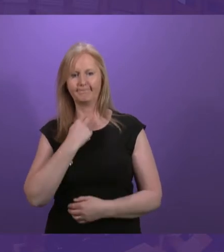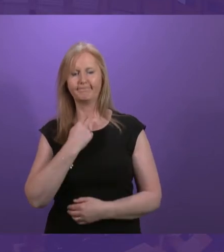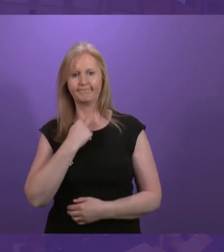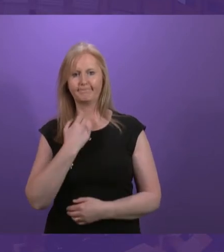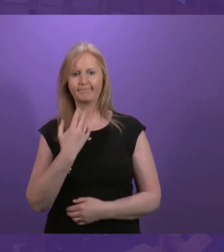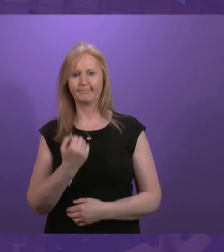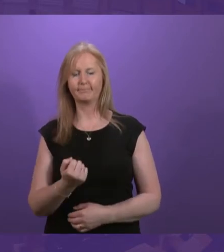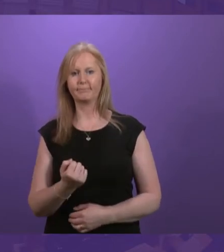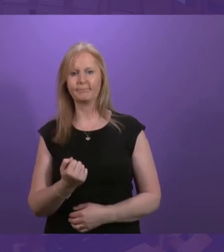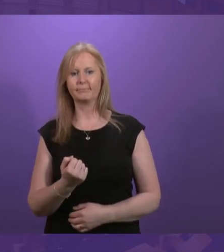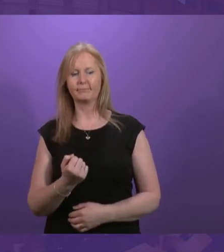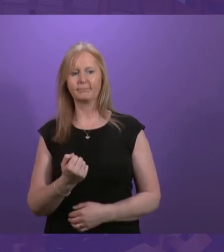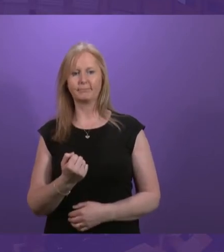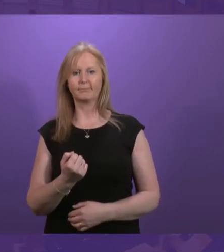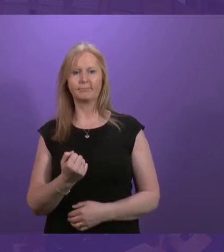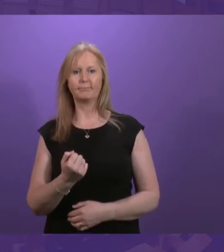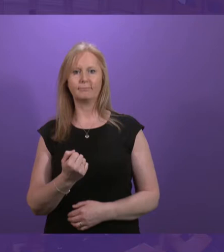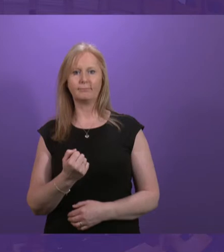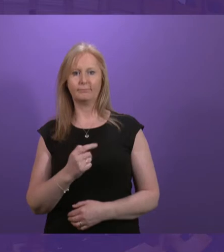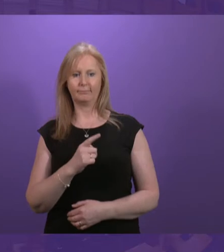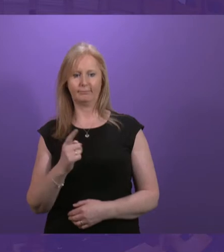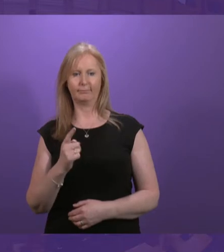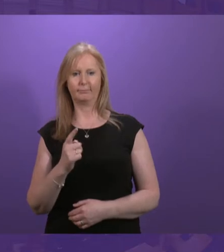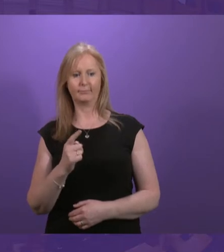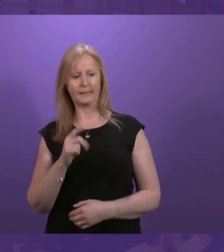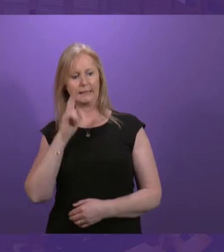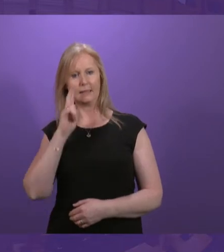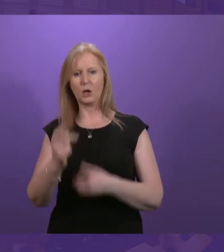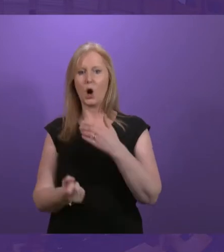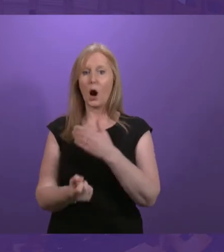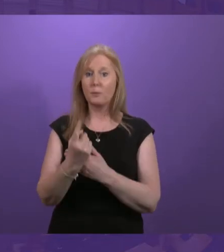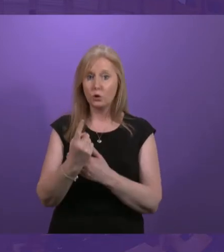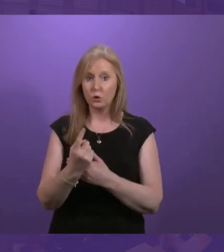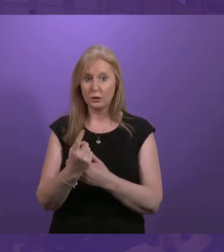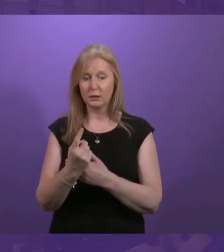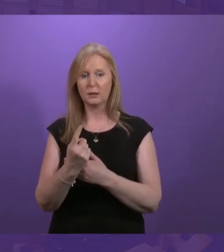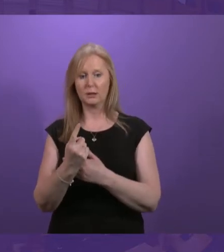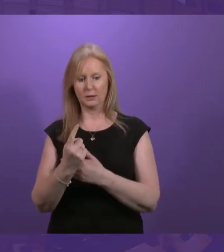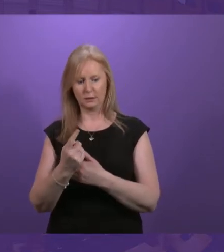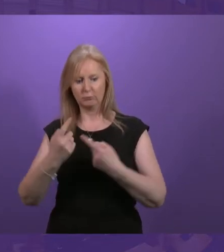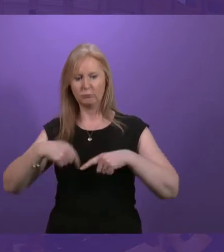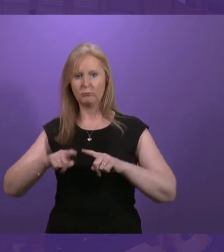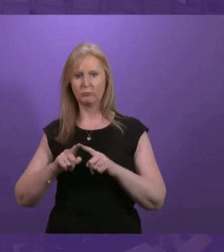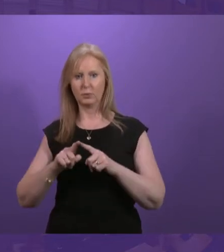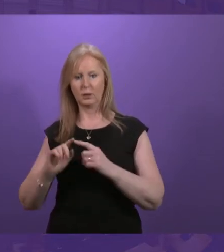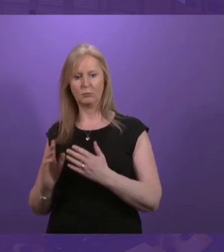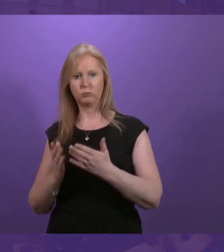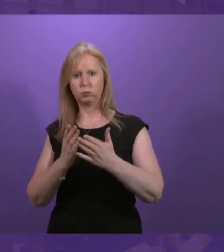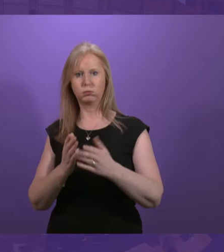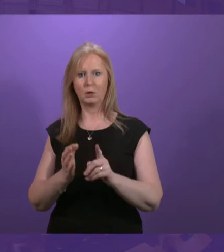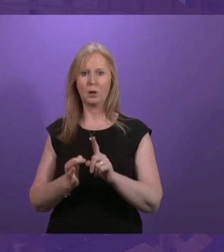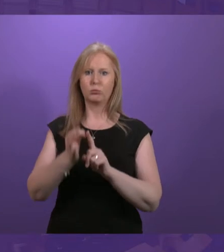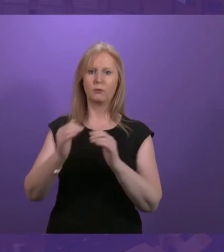that rather than seeing the opportunities that we have as we deliver a substantially improved